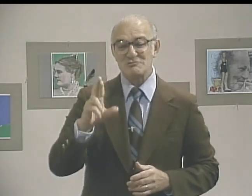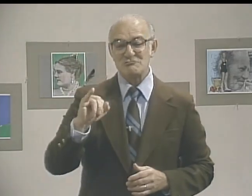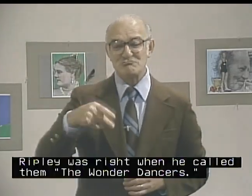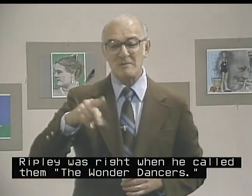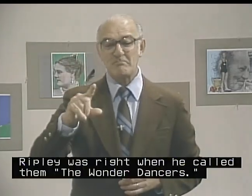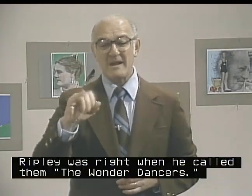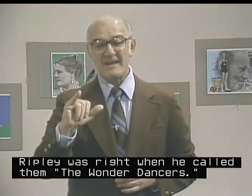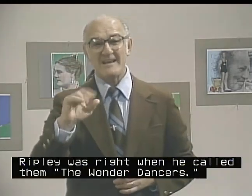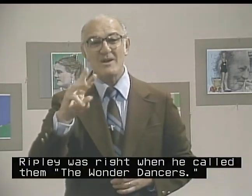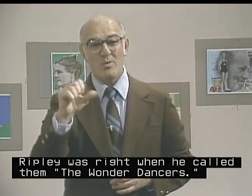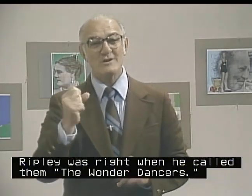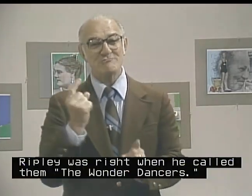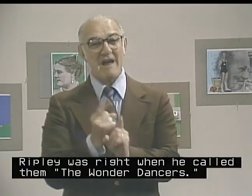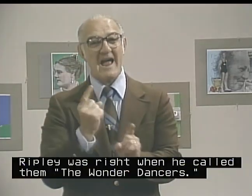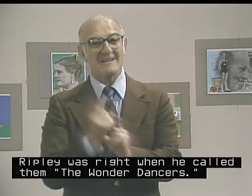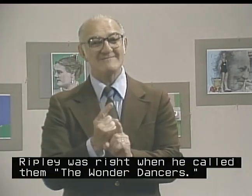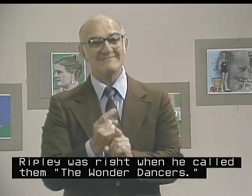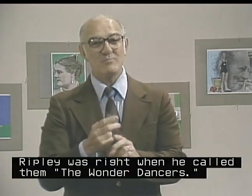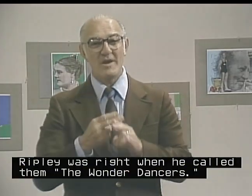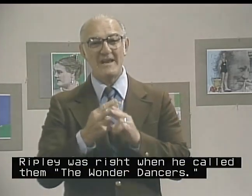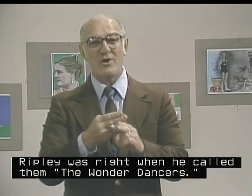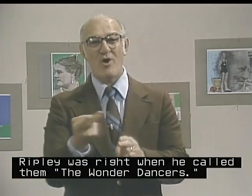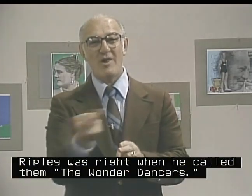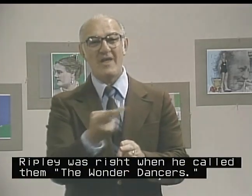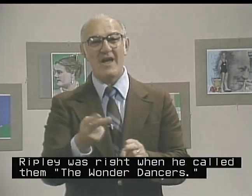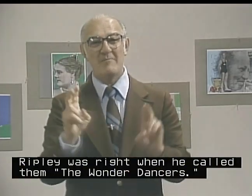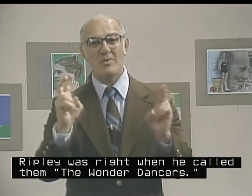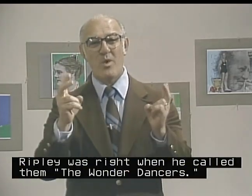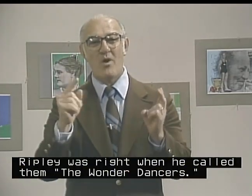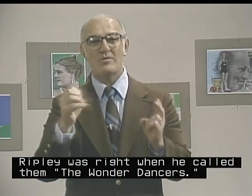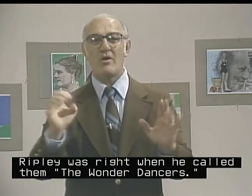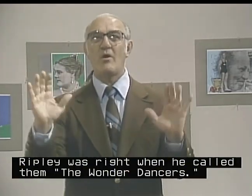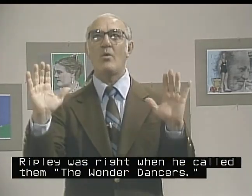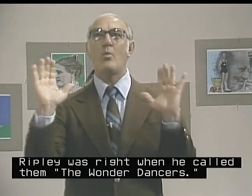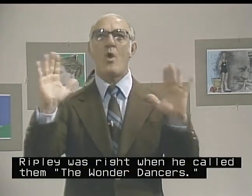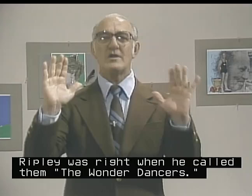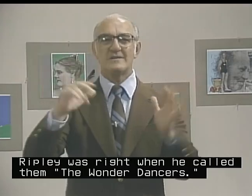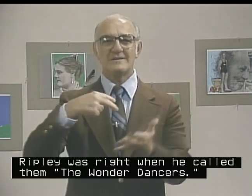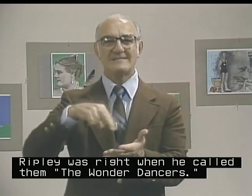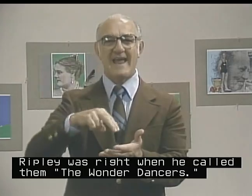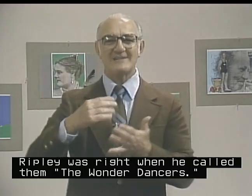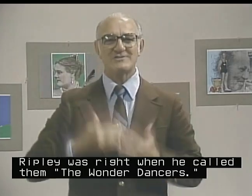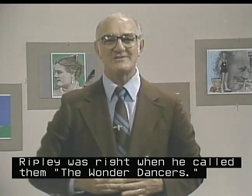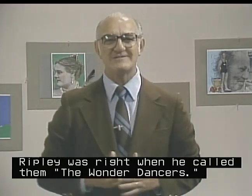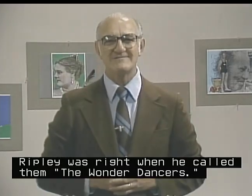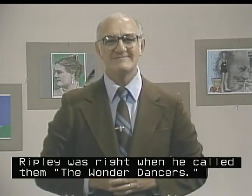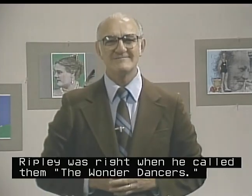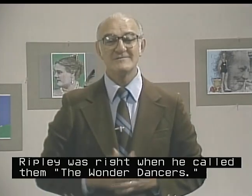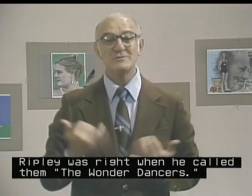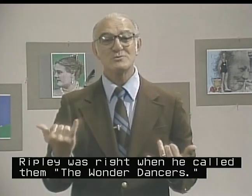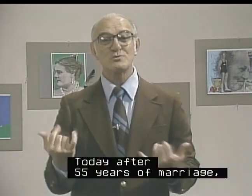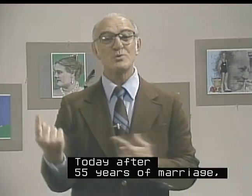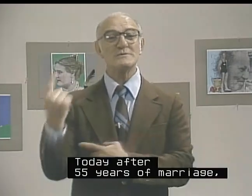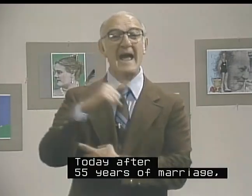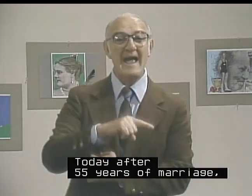Ripley was right when he called them, quote, the wonder dancers. Today,